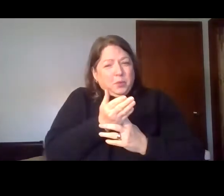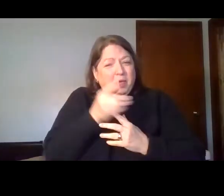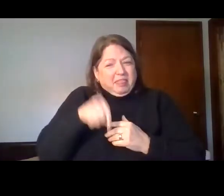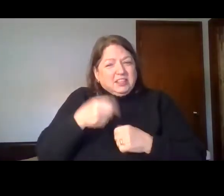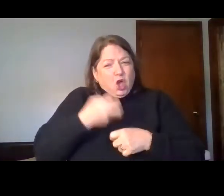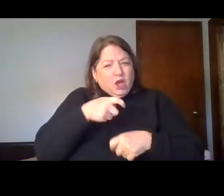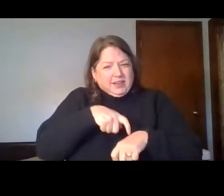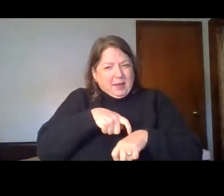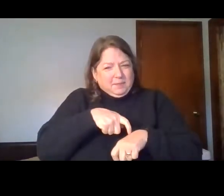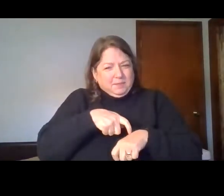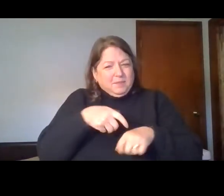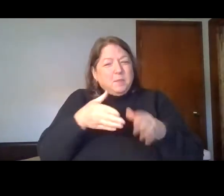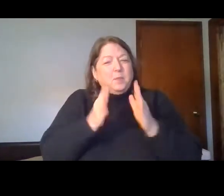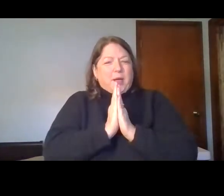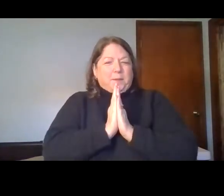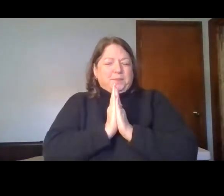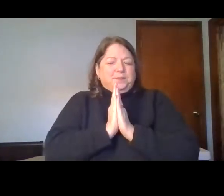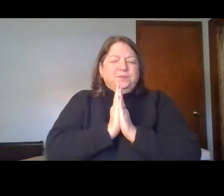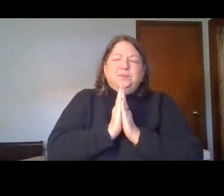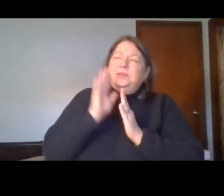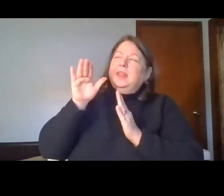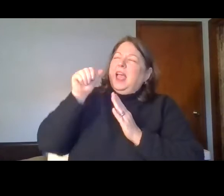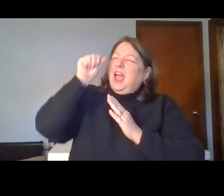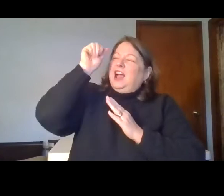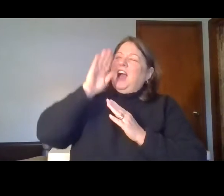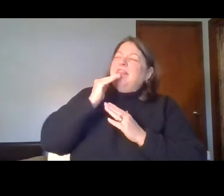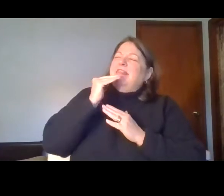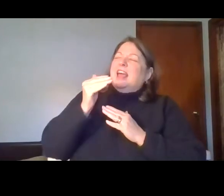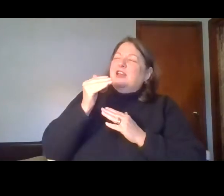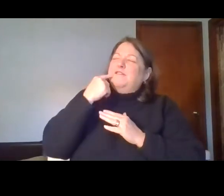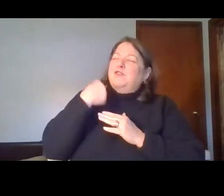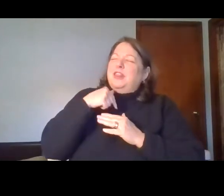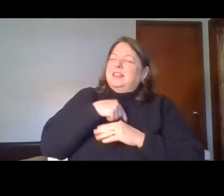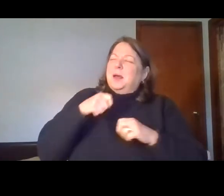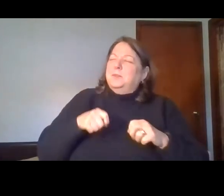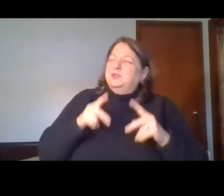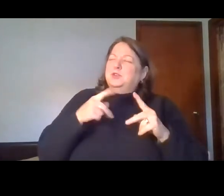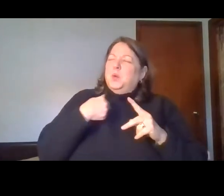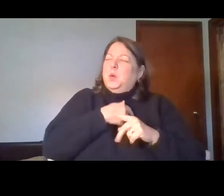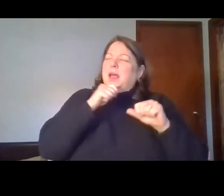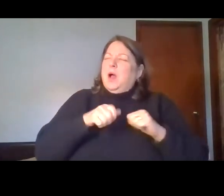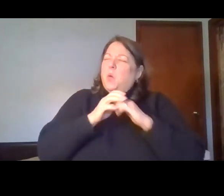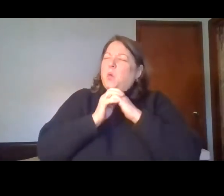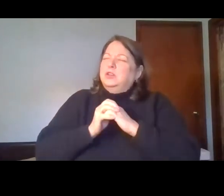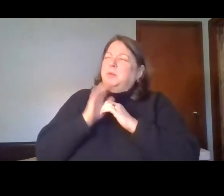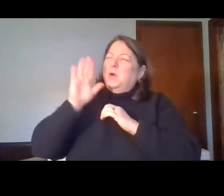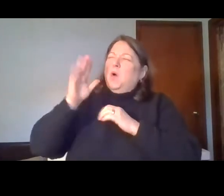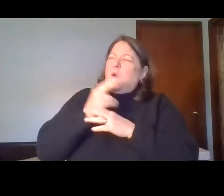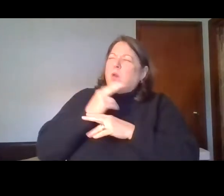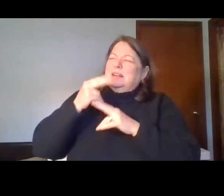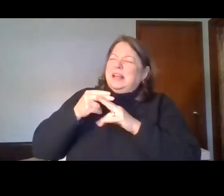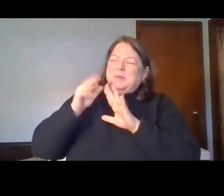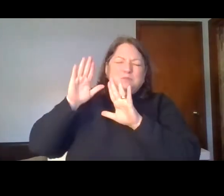Let's pray before we start. God, we thank you for this opportunity to worship your great and holy name. There